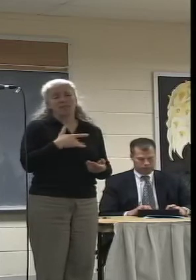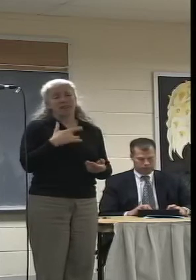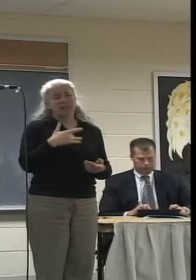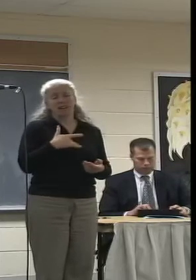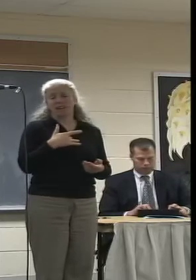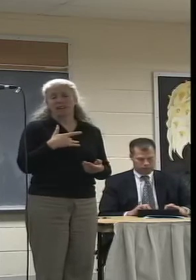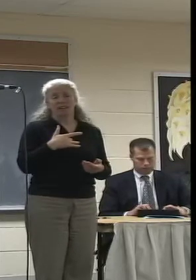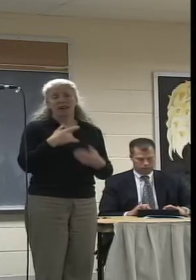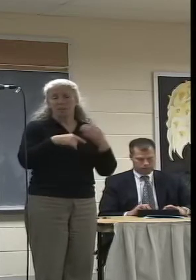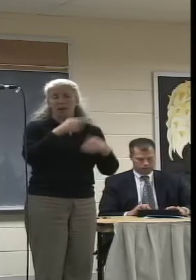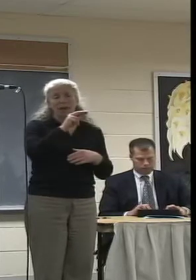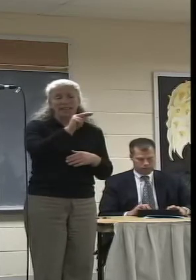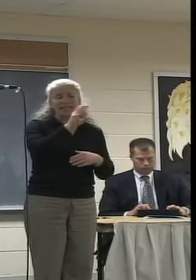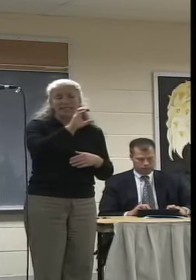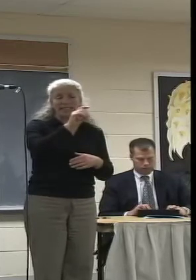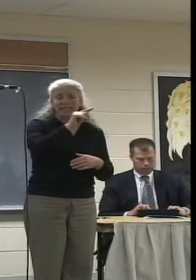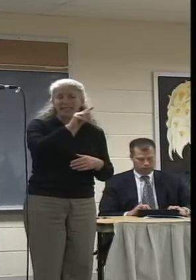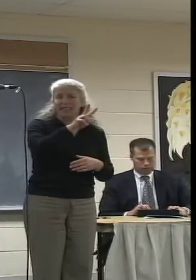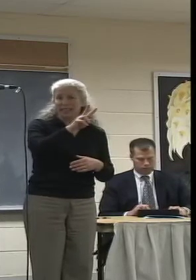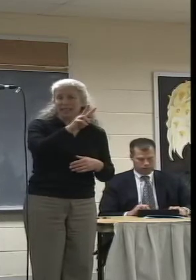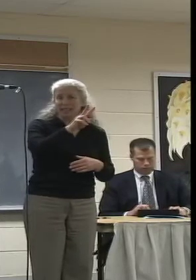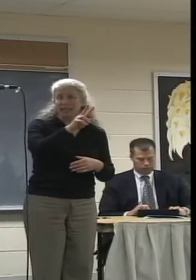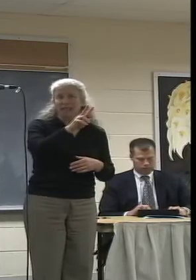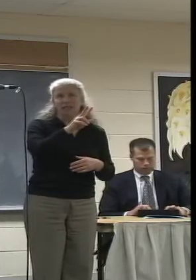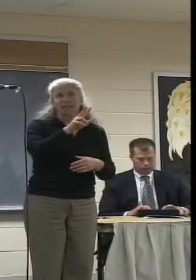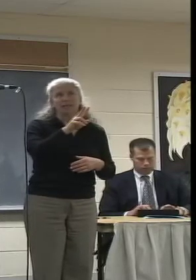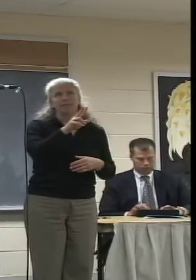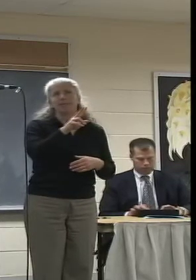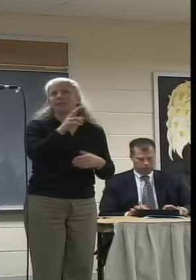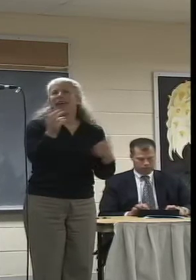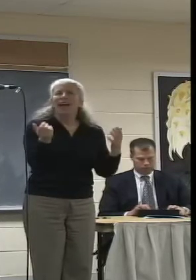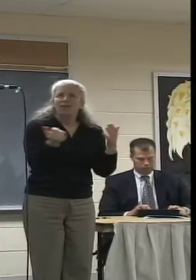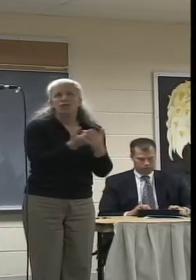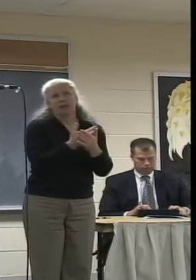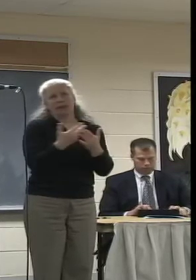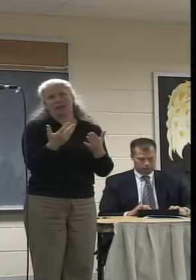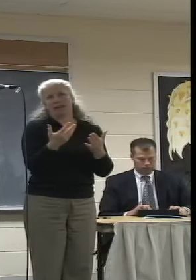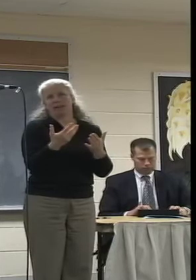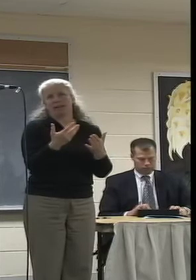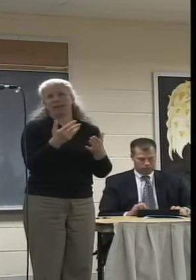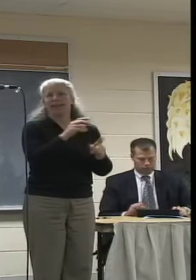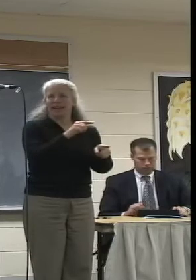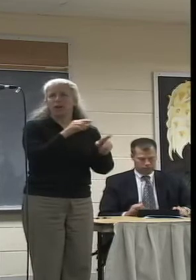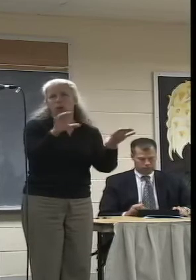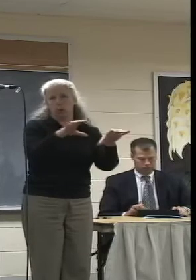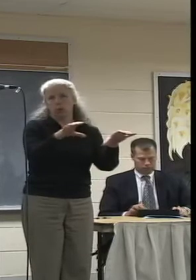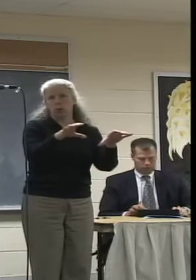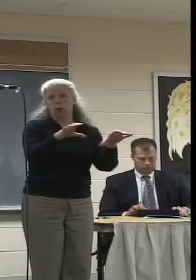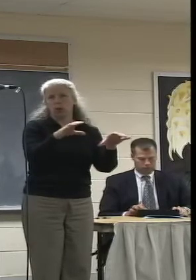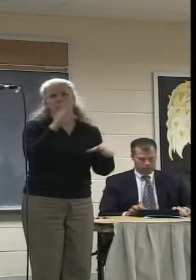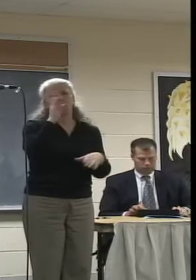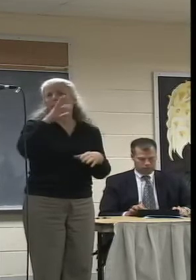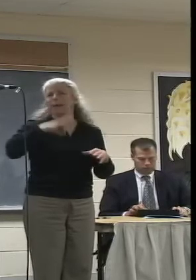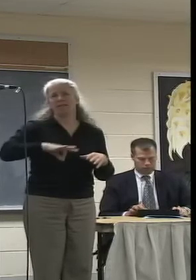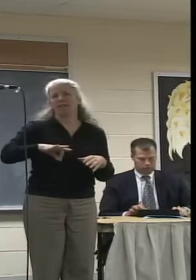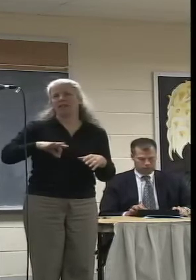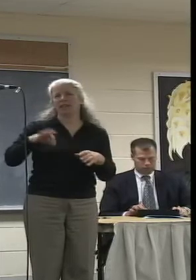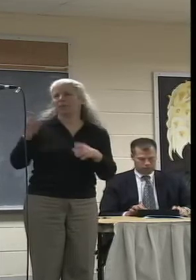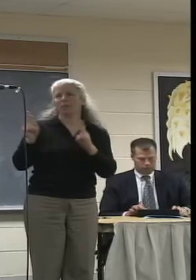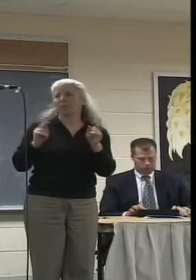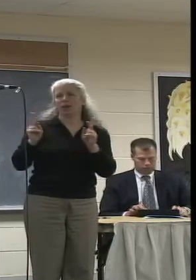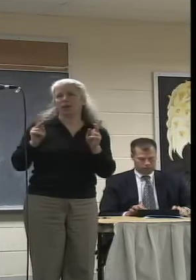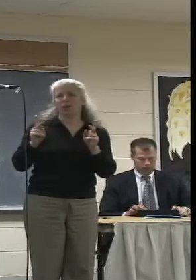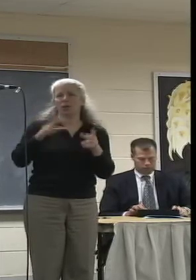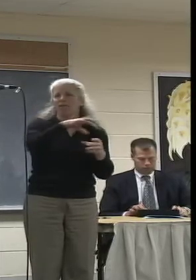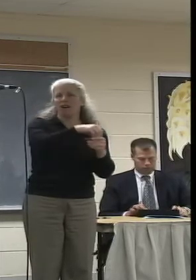NCTV, everything about it, benefits whoever touches it. It's sort of like this gold